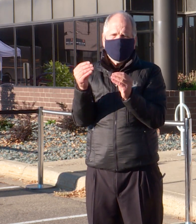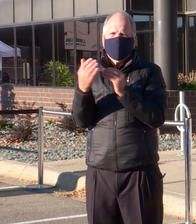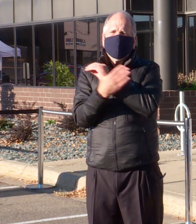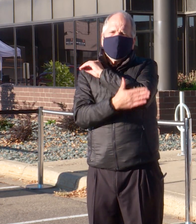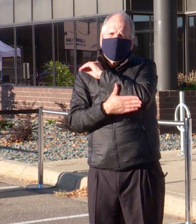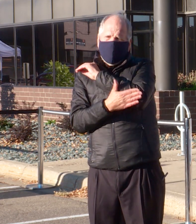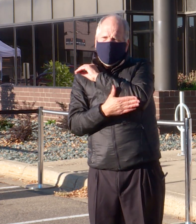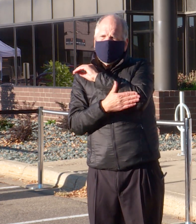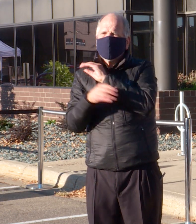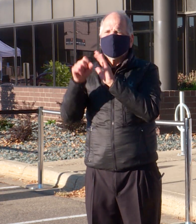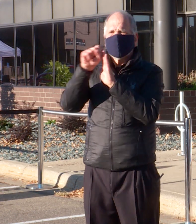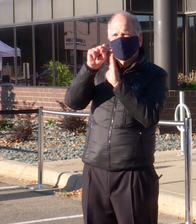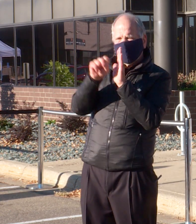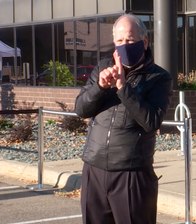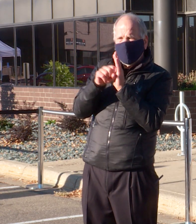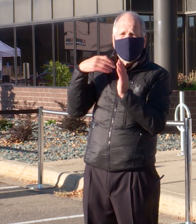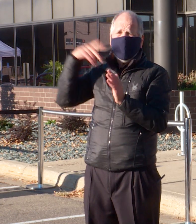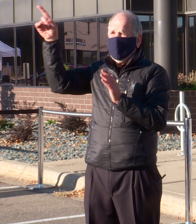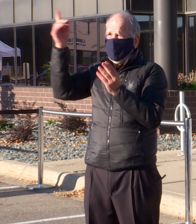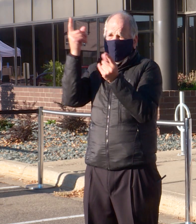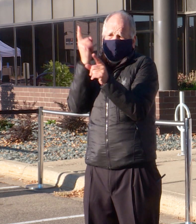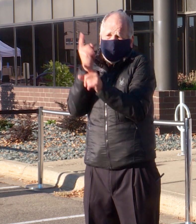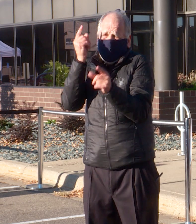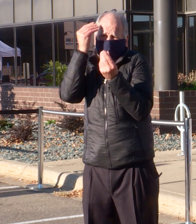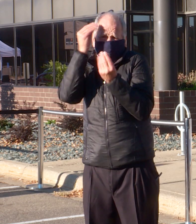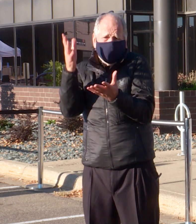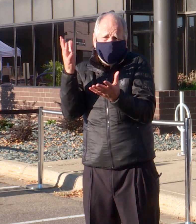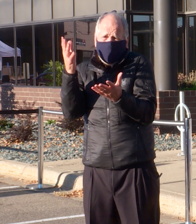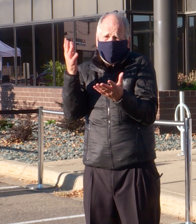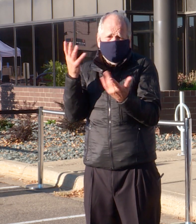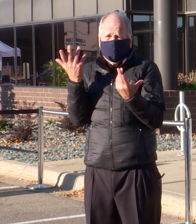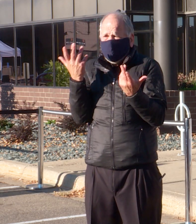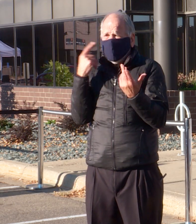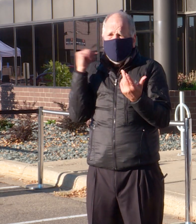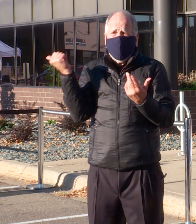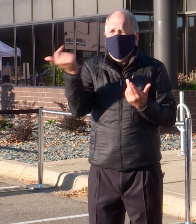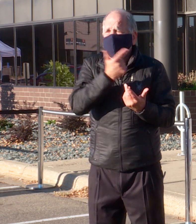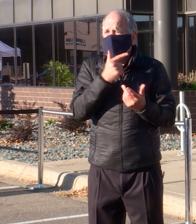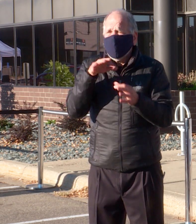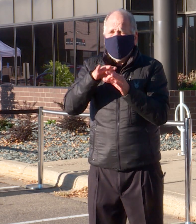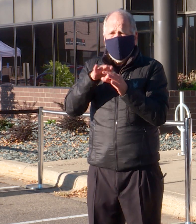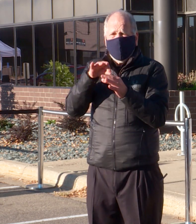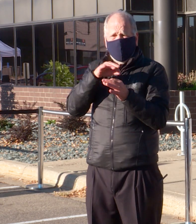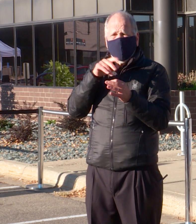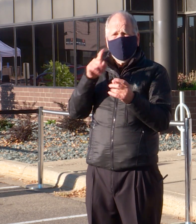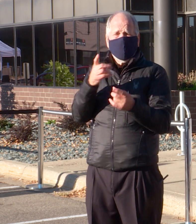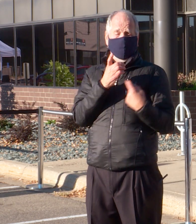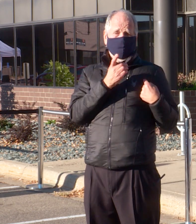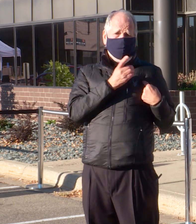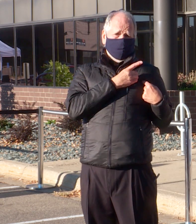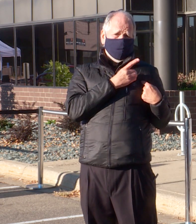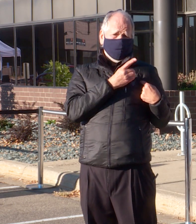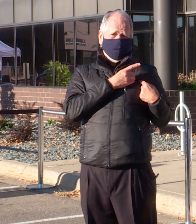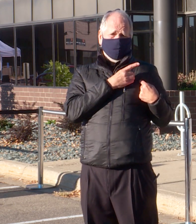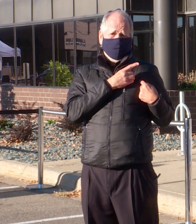information to provide all voters, whether it's here in the city of Minneapolis or across the state.